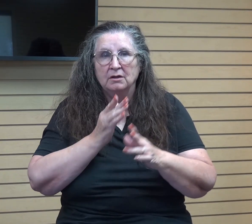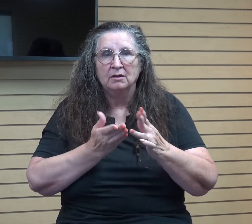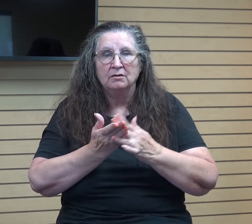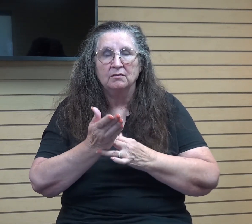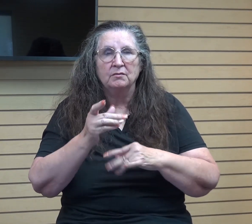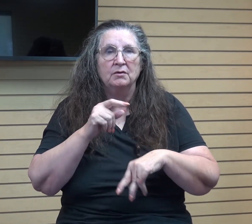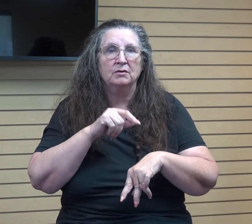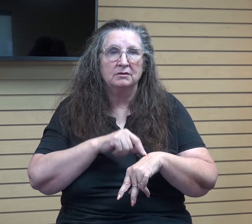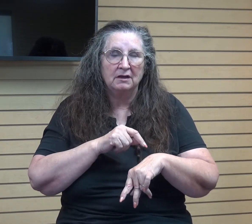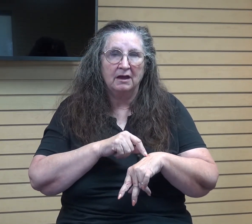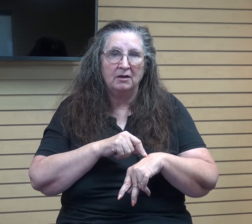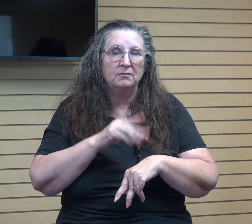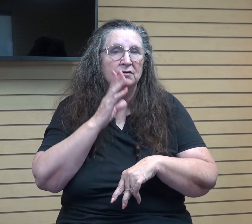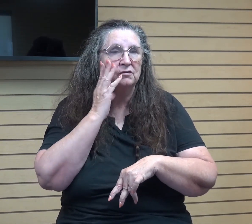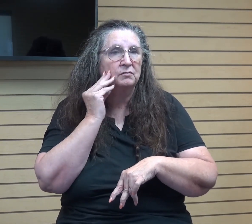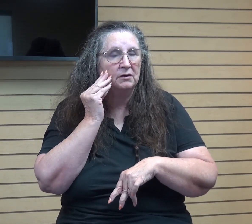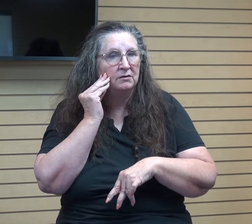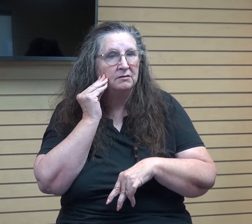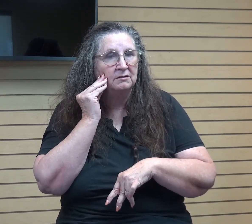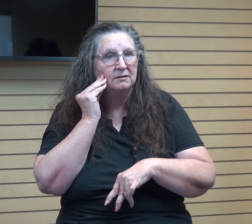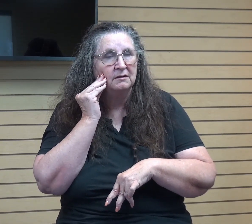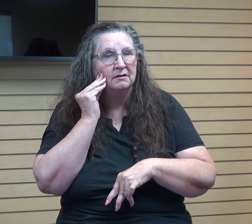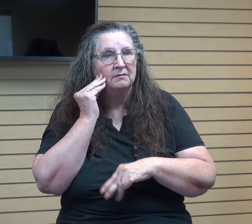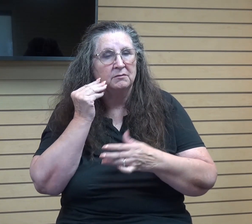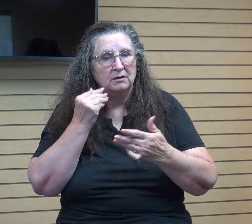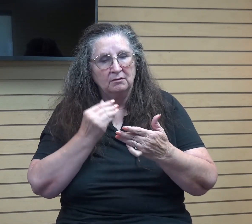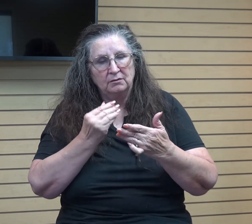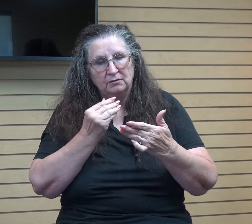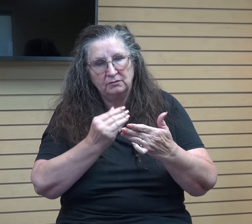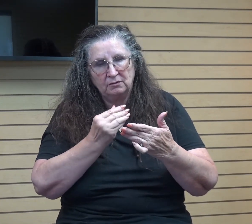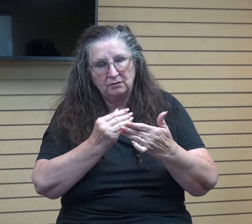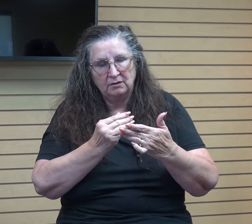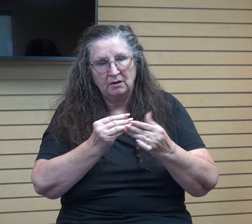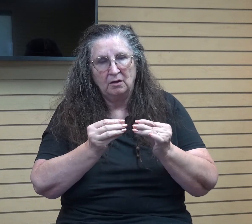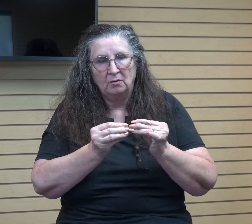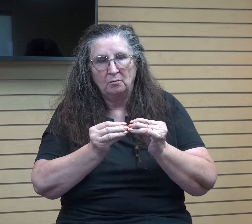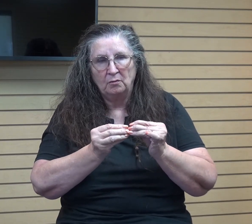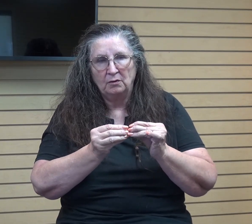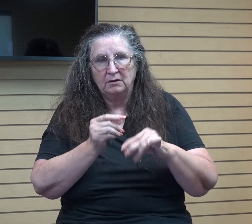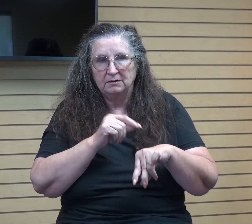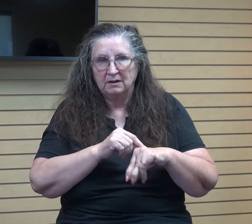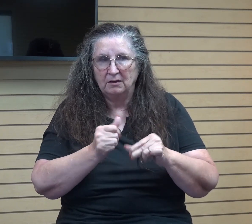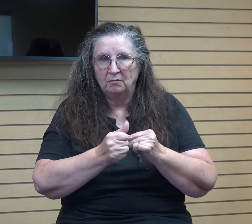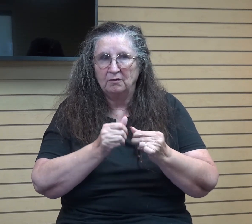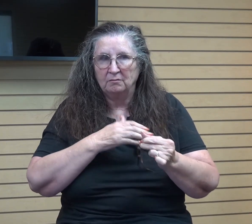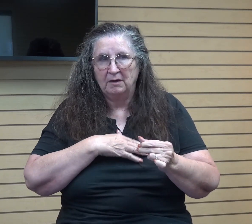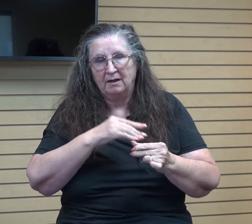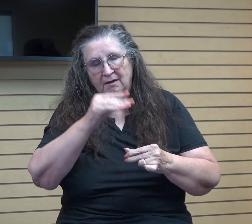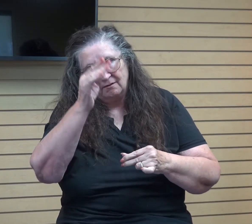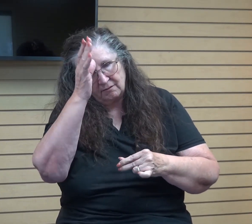and experience of being closer and spending more time with my father, I realized